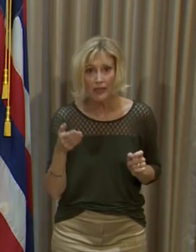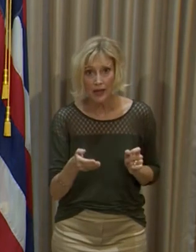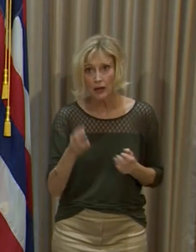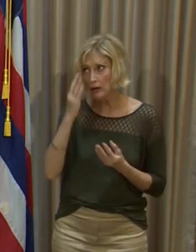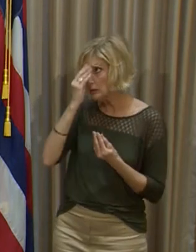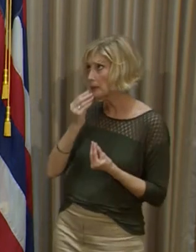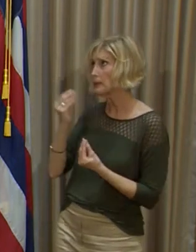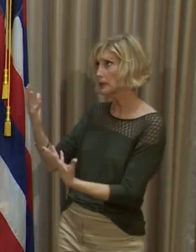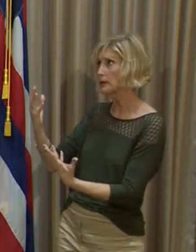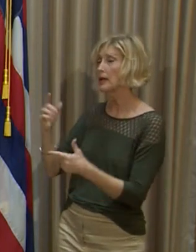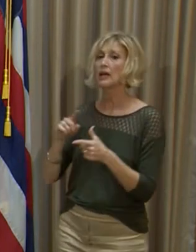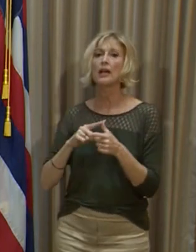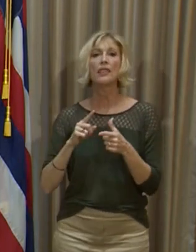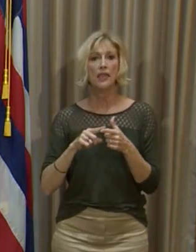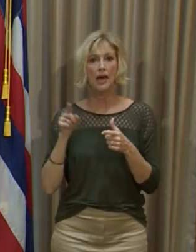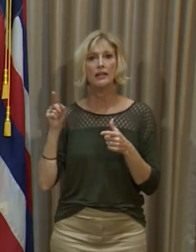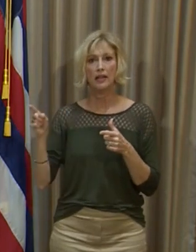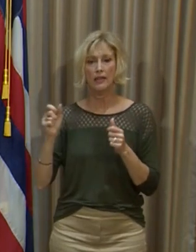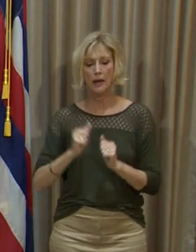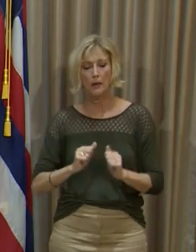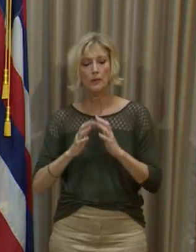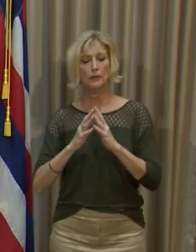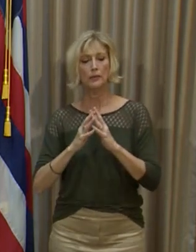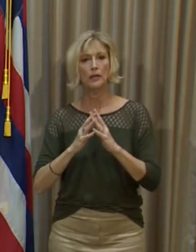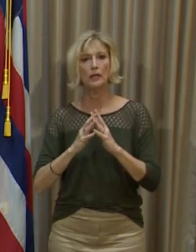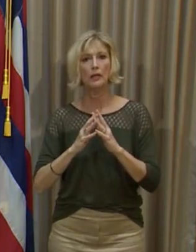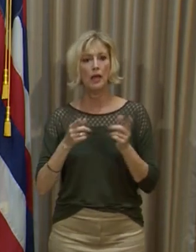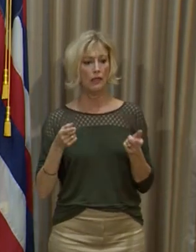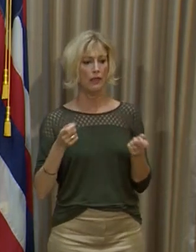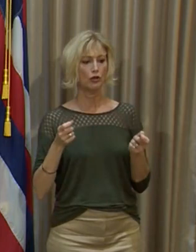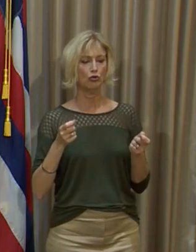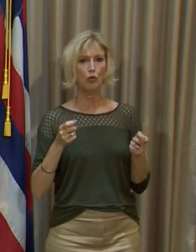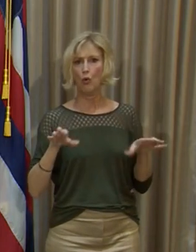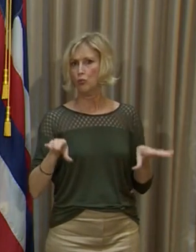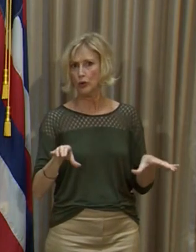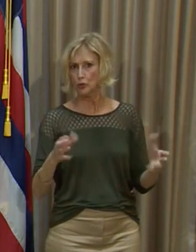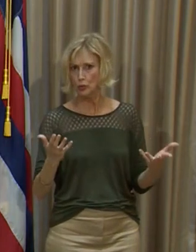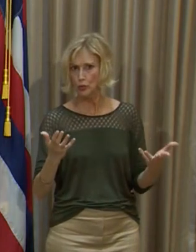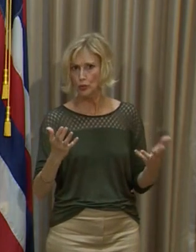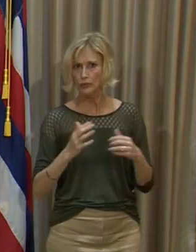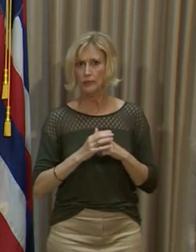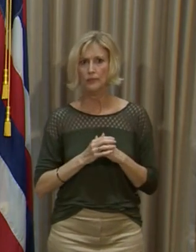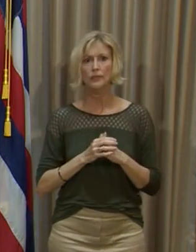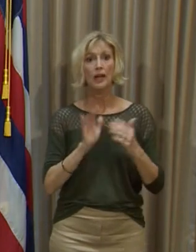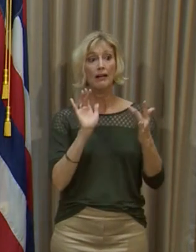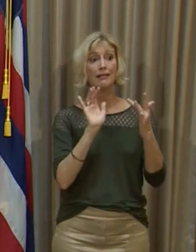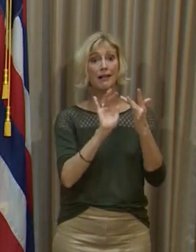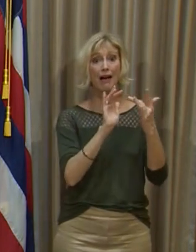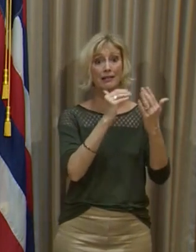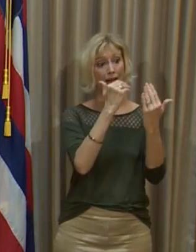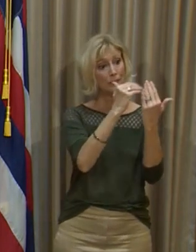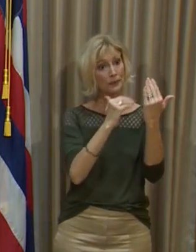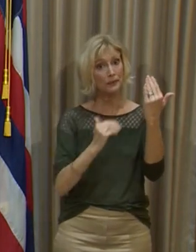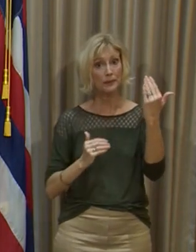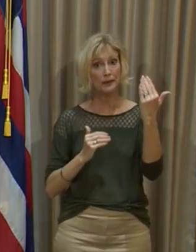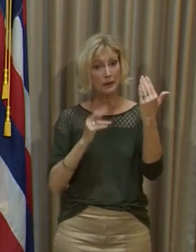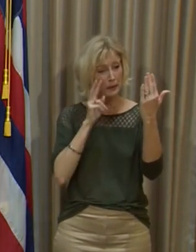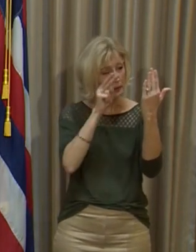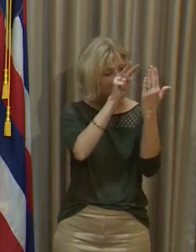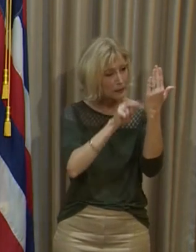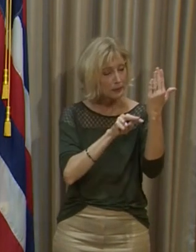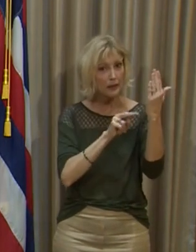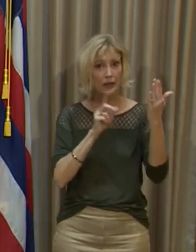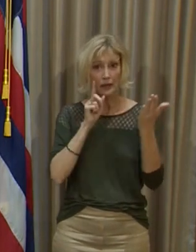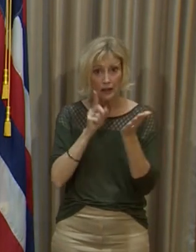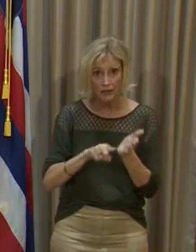Epidemiologist. And then they are able to implement the control measures of the contact investigation. So we feel very important